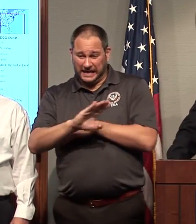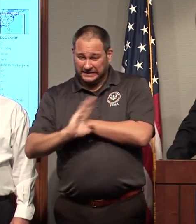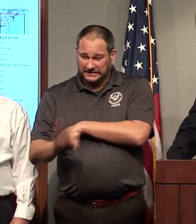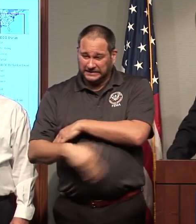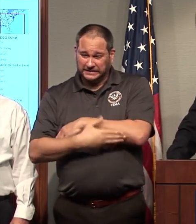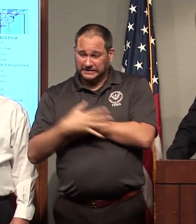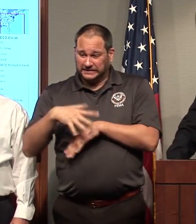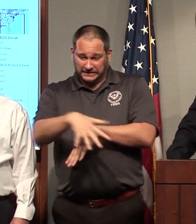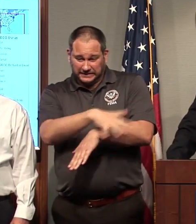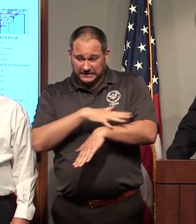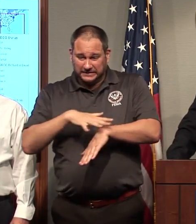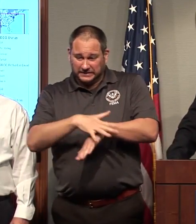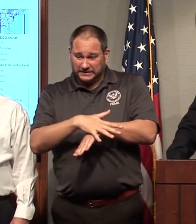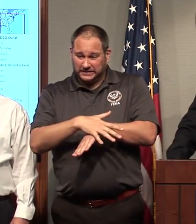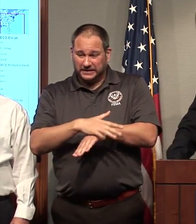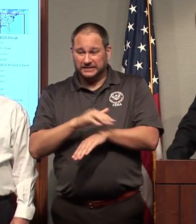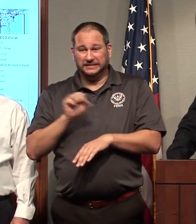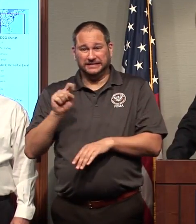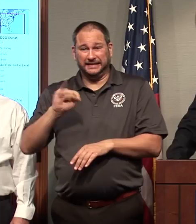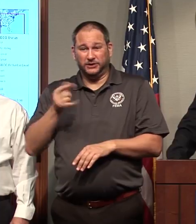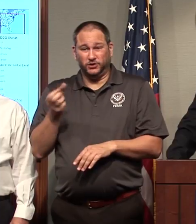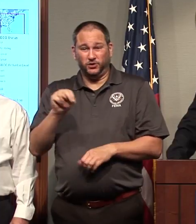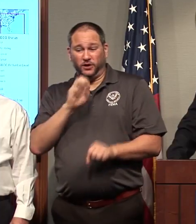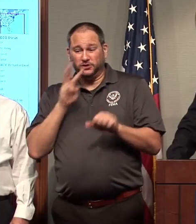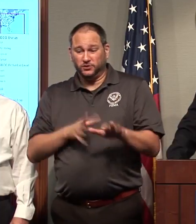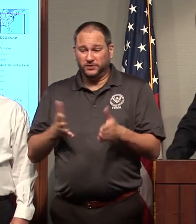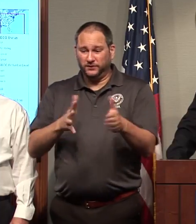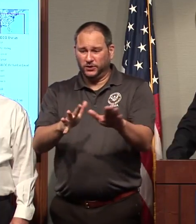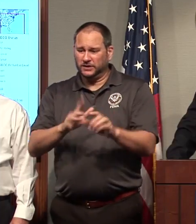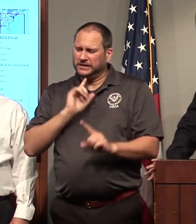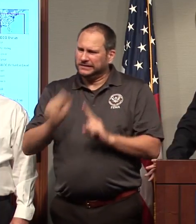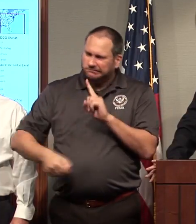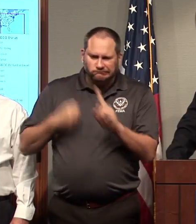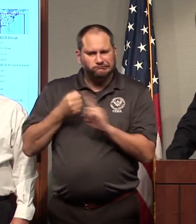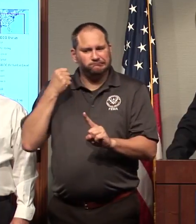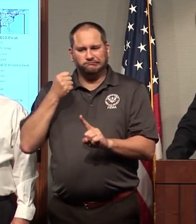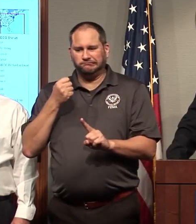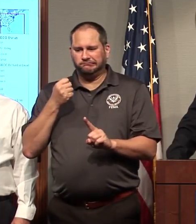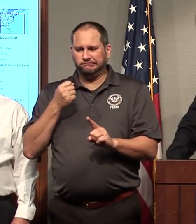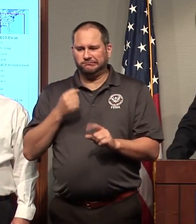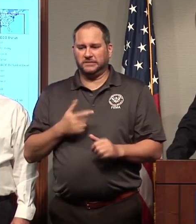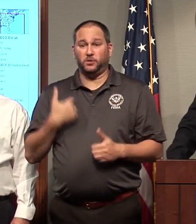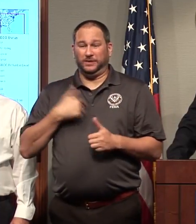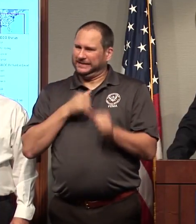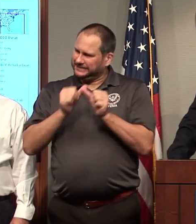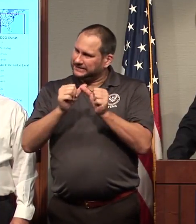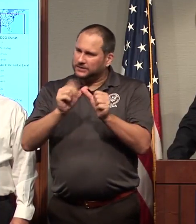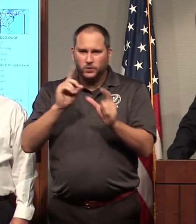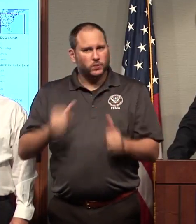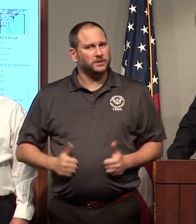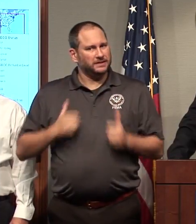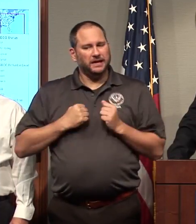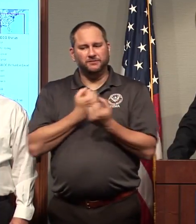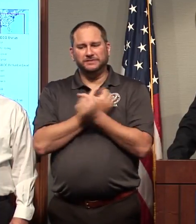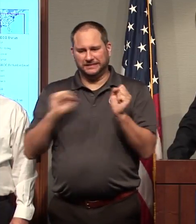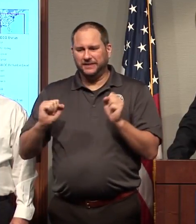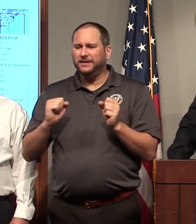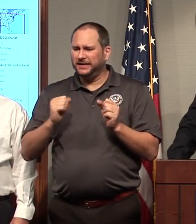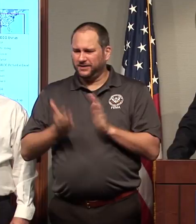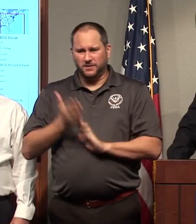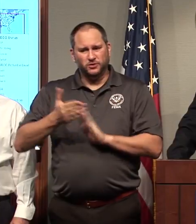St. River were heavily impacted. We're still conducting some life safety missions in and around that area because of the flooding.